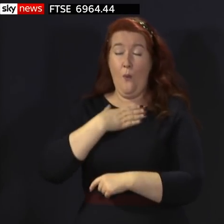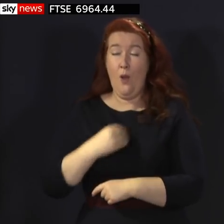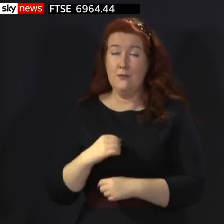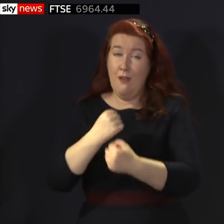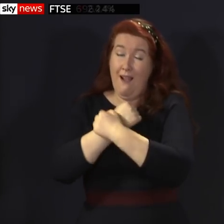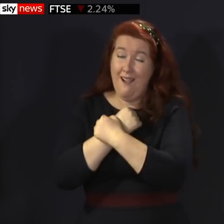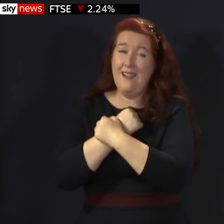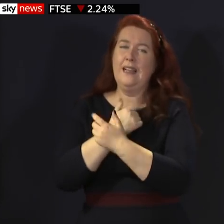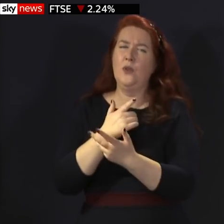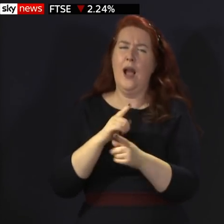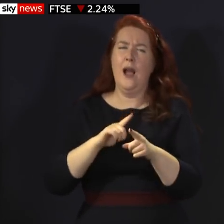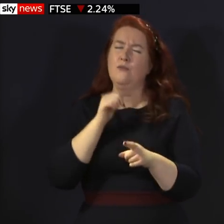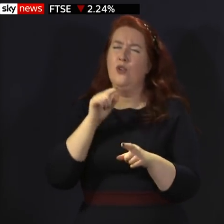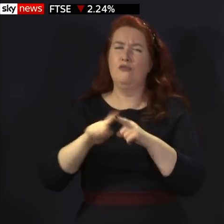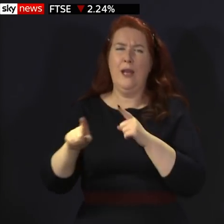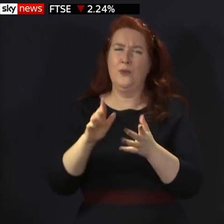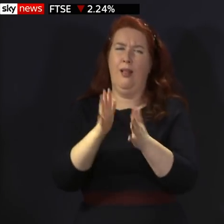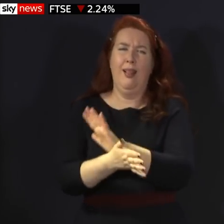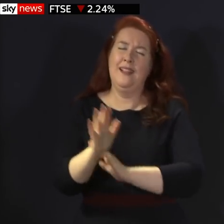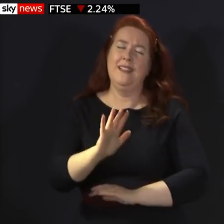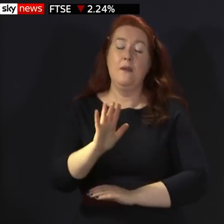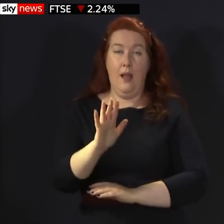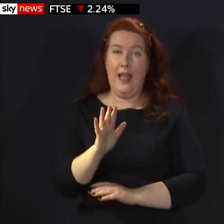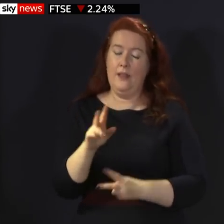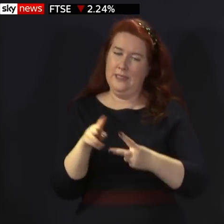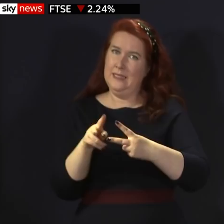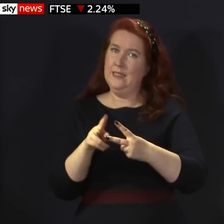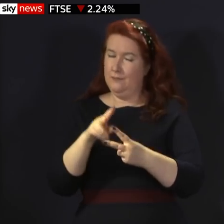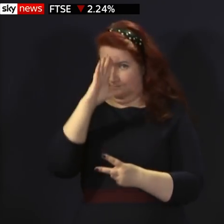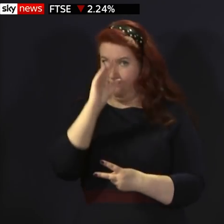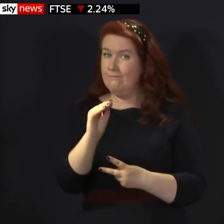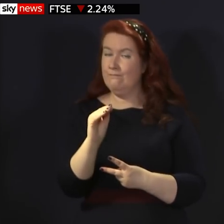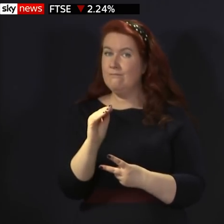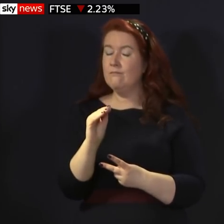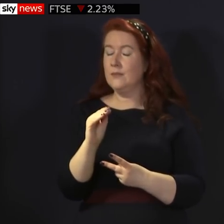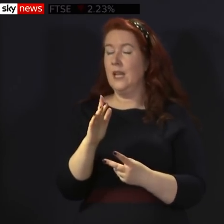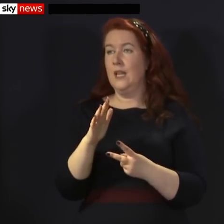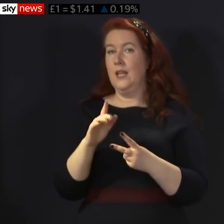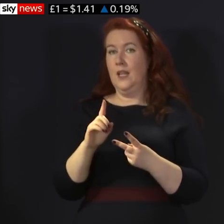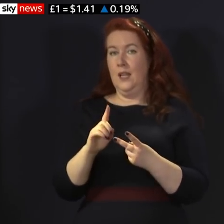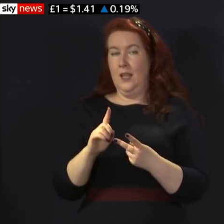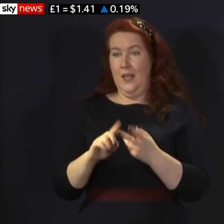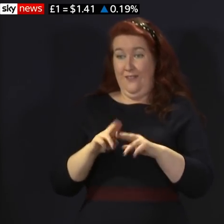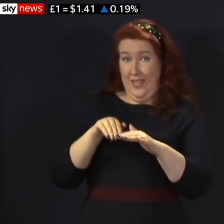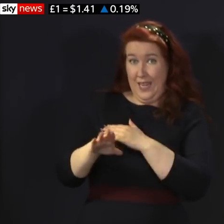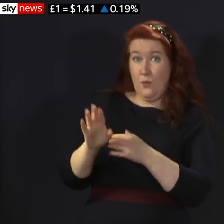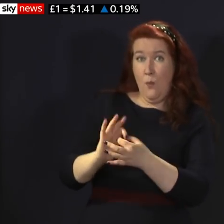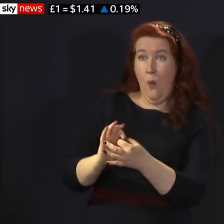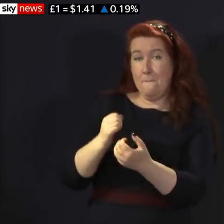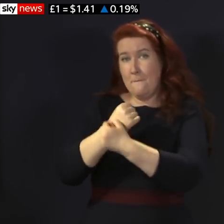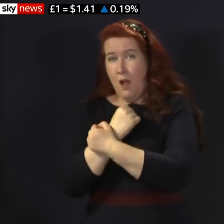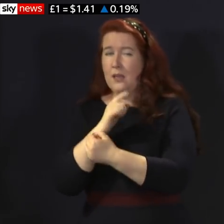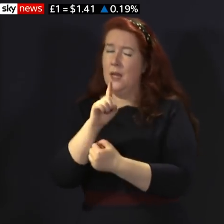to immediately pour cold water on it, don't worry, but there are two further points I really need to make. Firstly, it remains